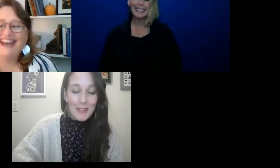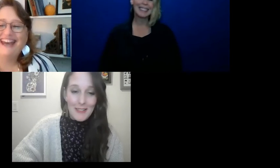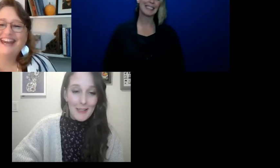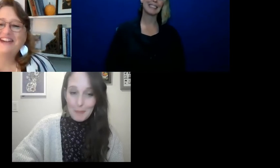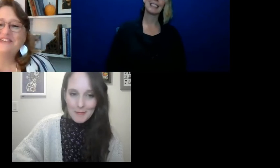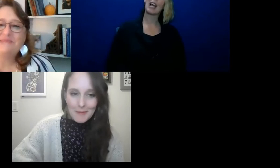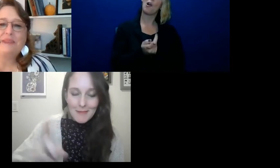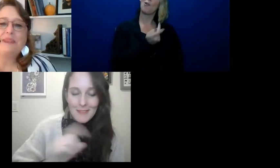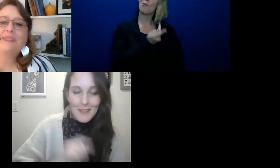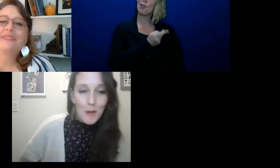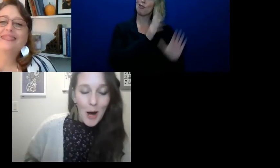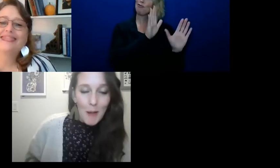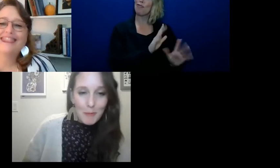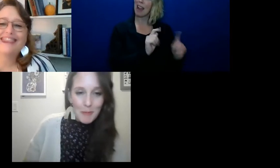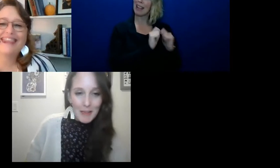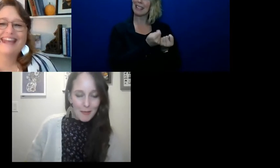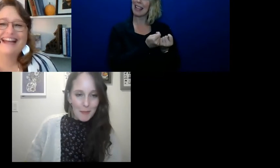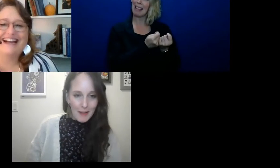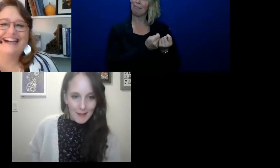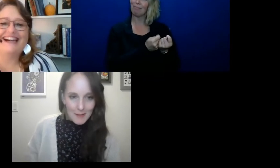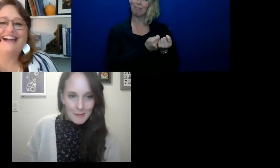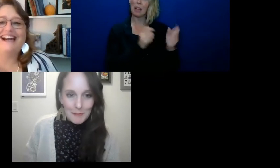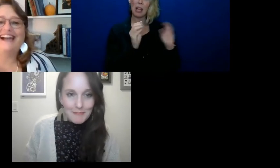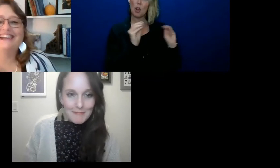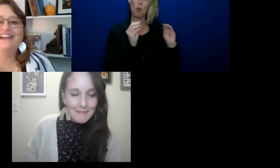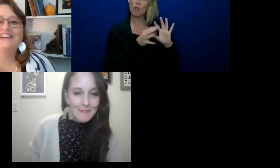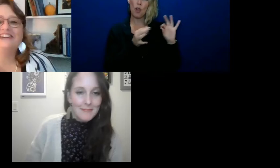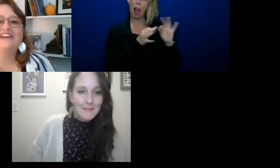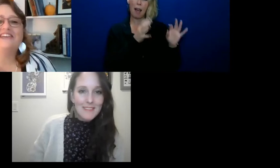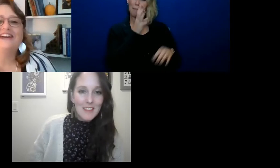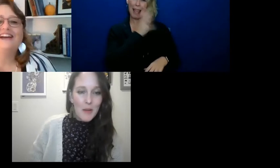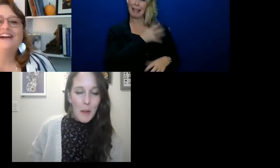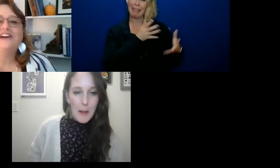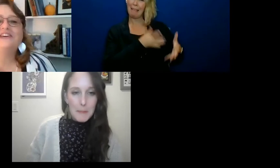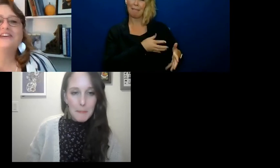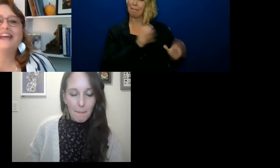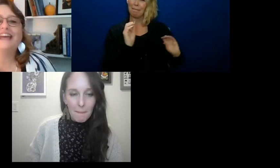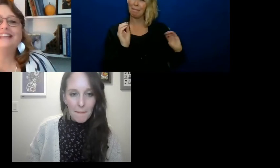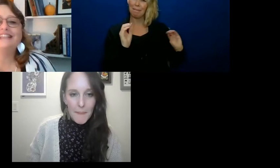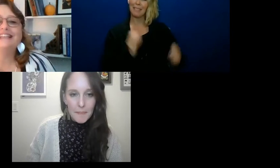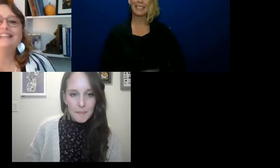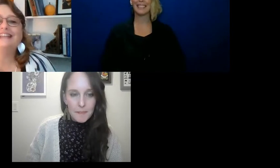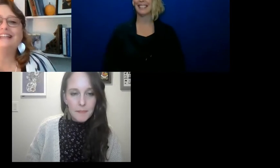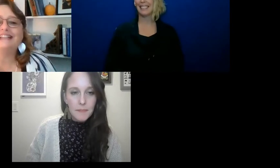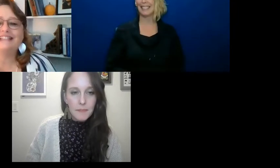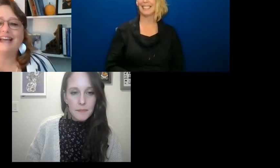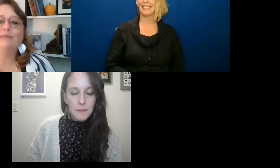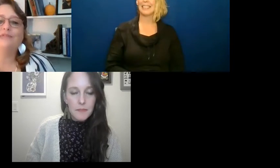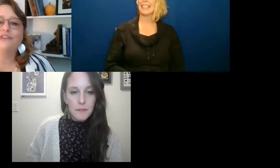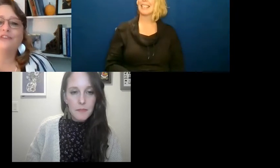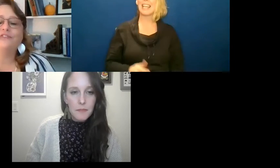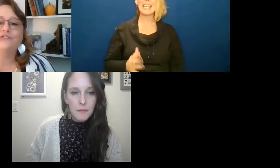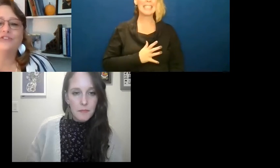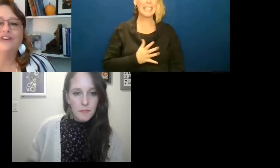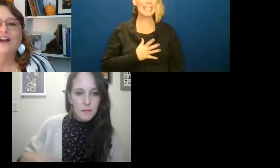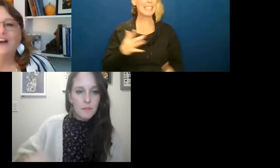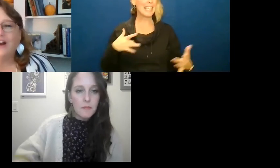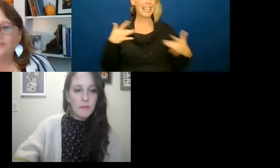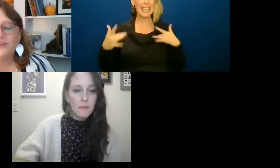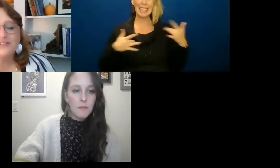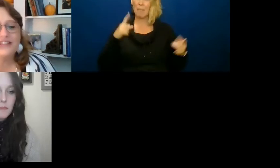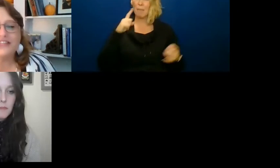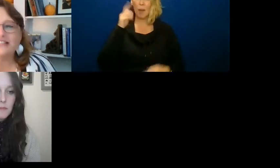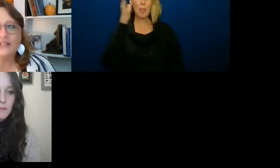We're a great team. No comment will be left behind. There you go. Okay. Dignity and excitement for the future.